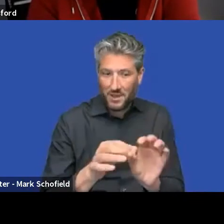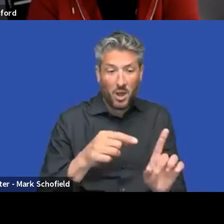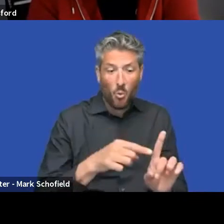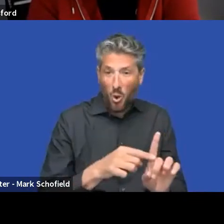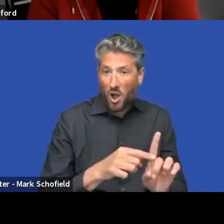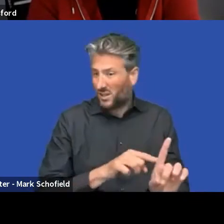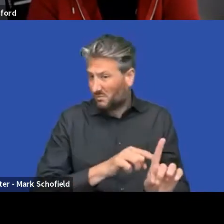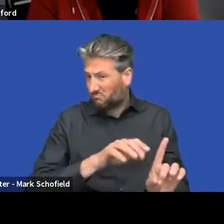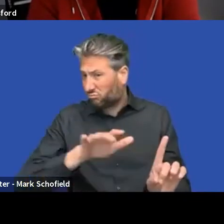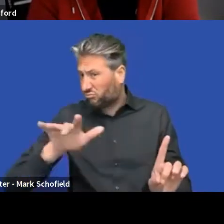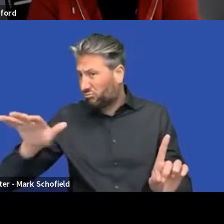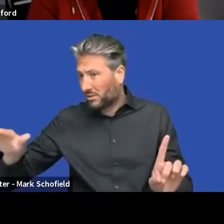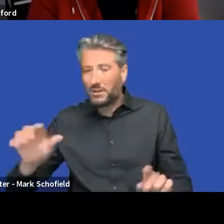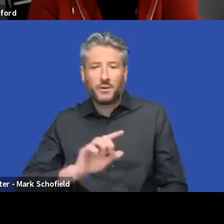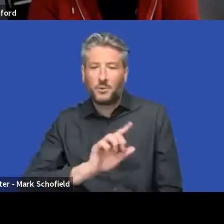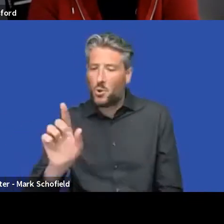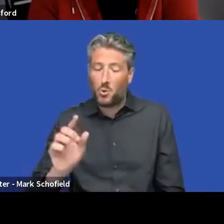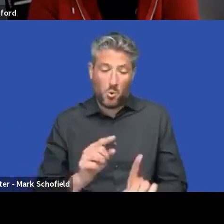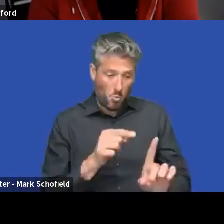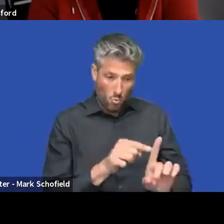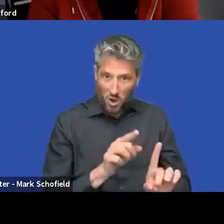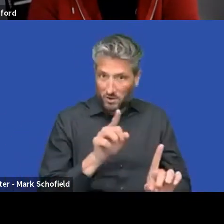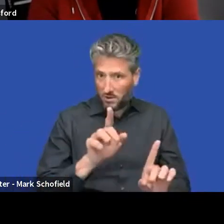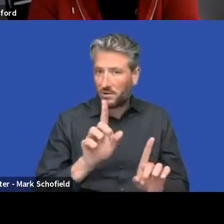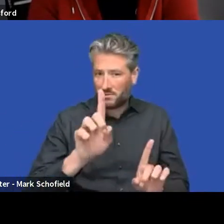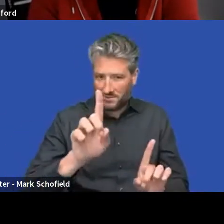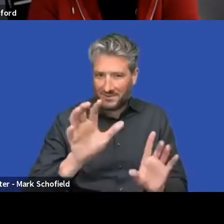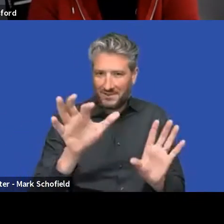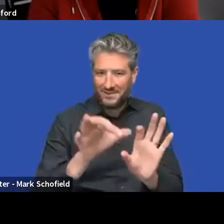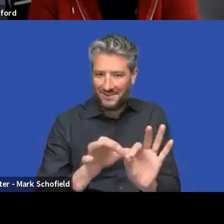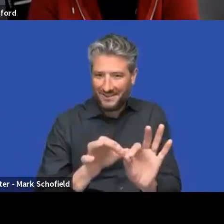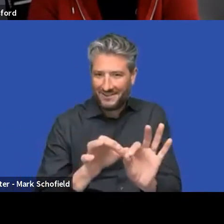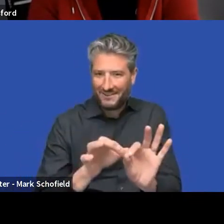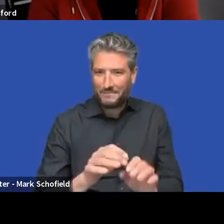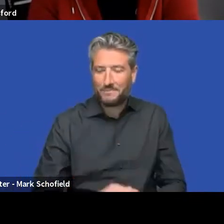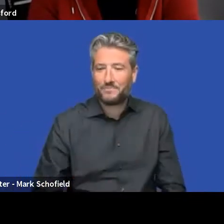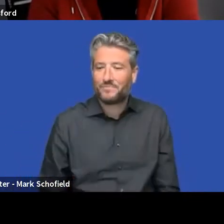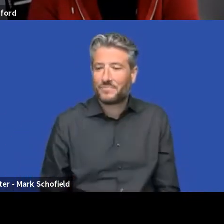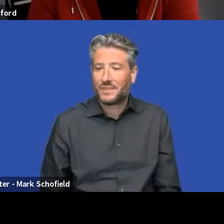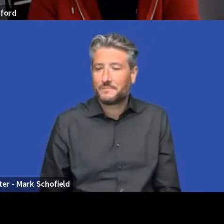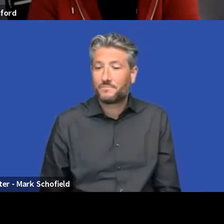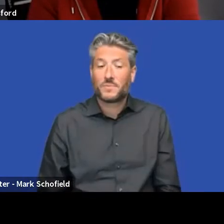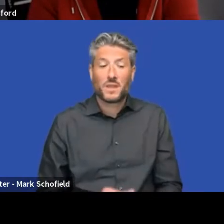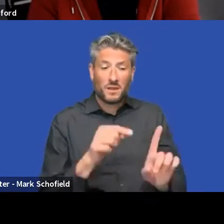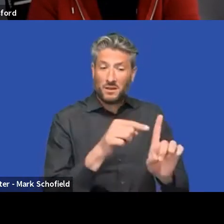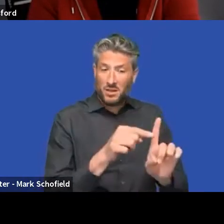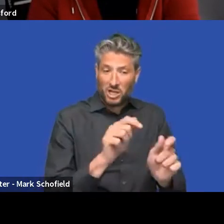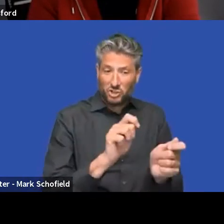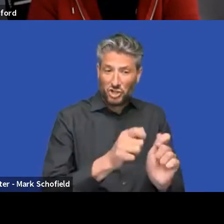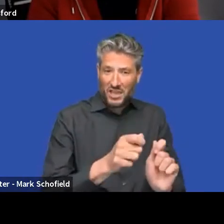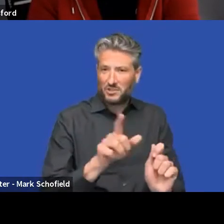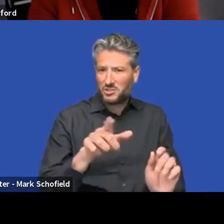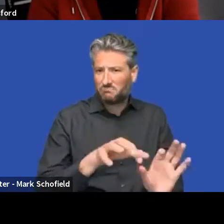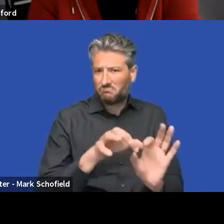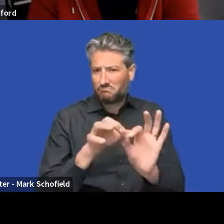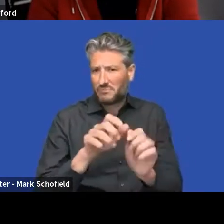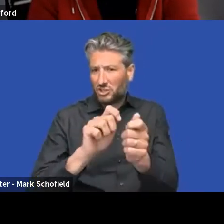mentioned. So things won't affect each other. And hopefully, by using these atomic design